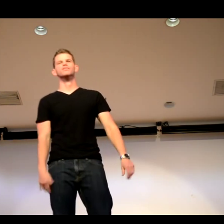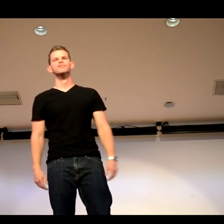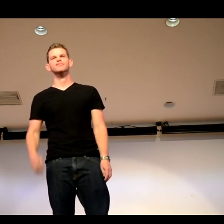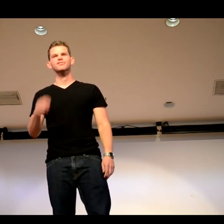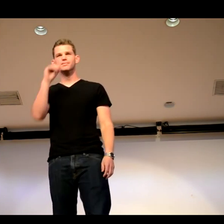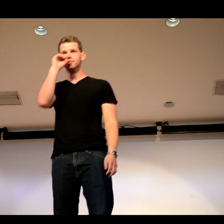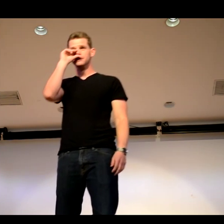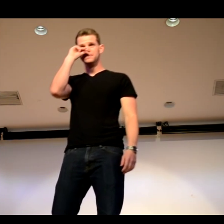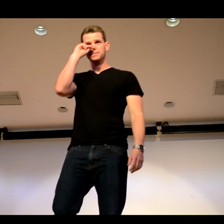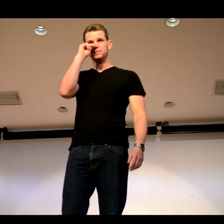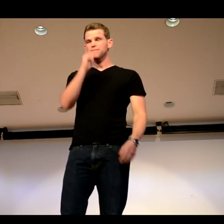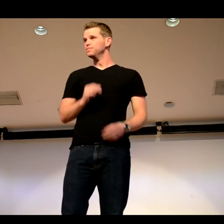they know what they're doing